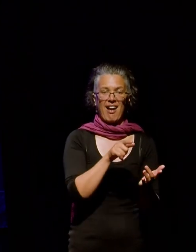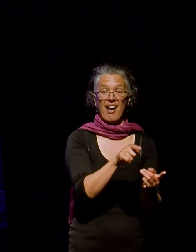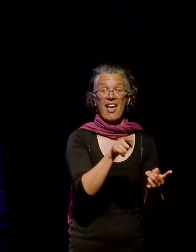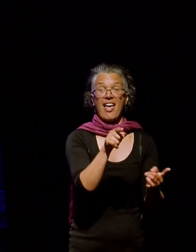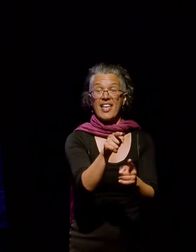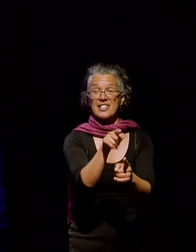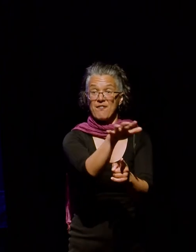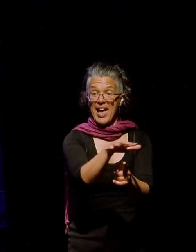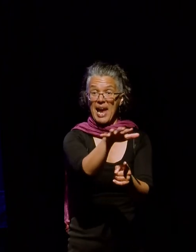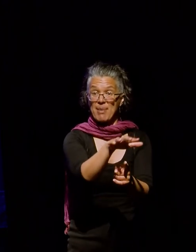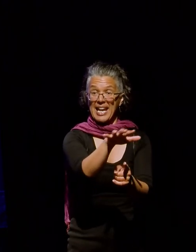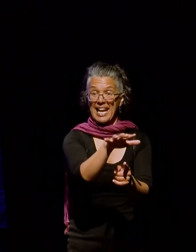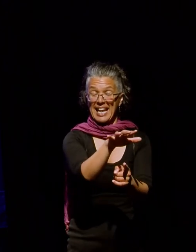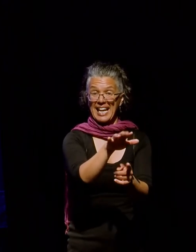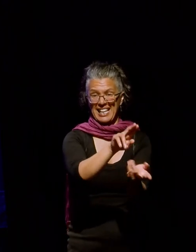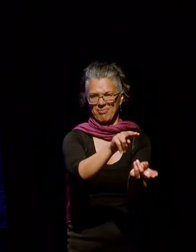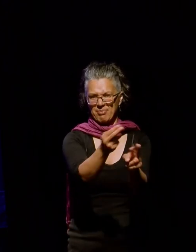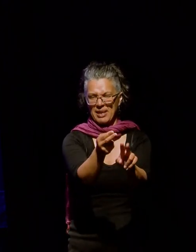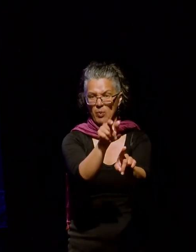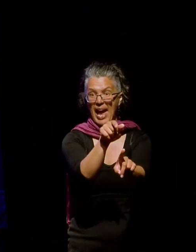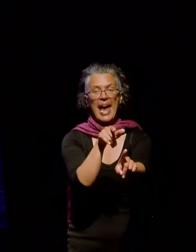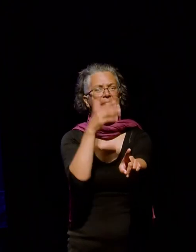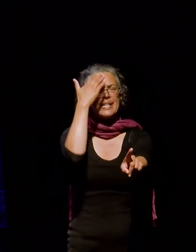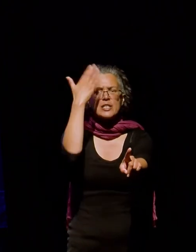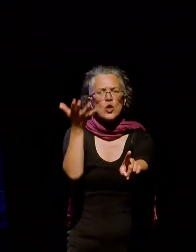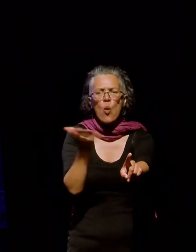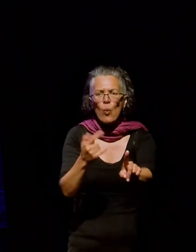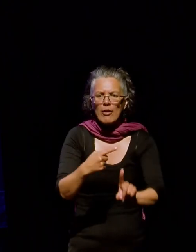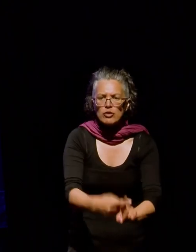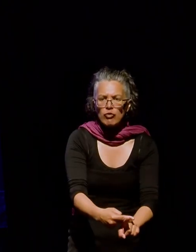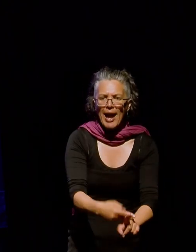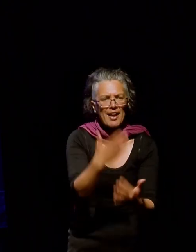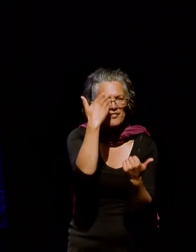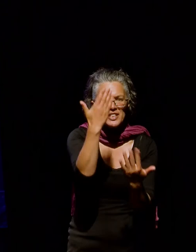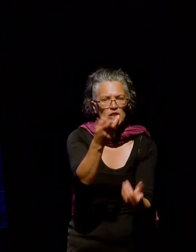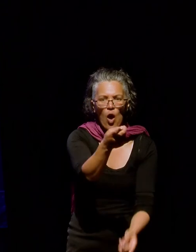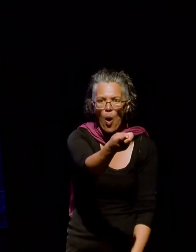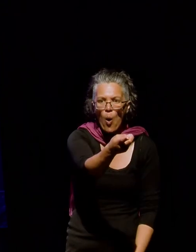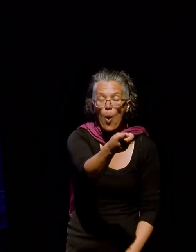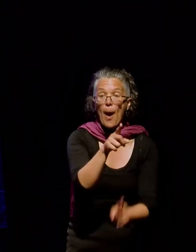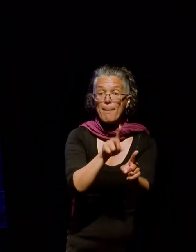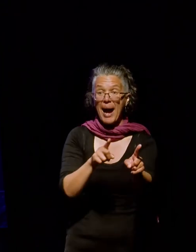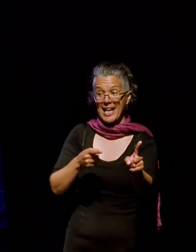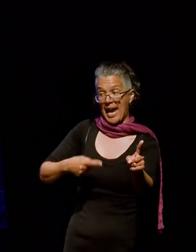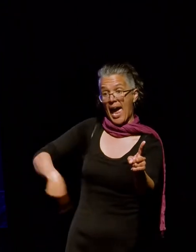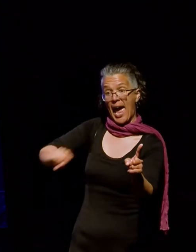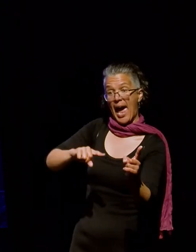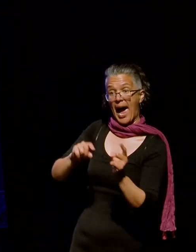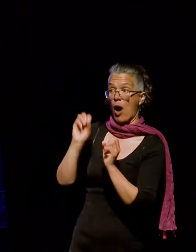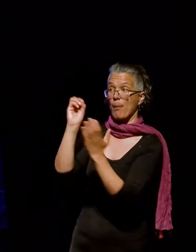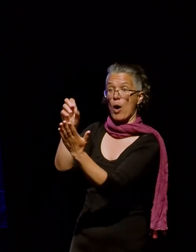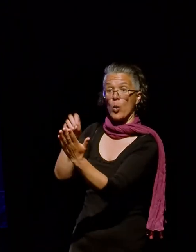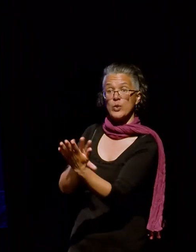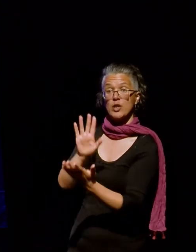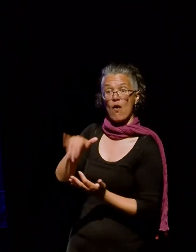family living in the UK today didn't actually know where James' grave was. Until they read our story in our posts